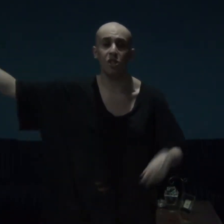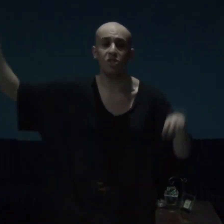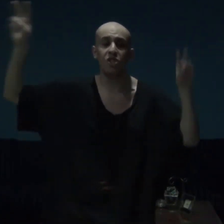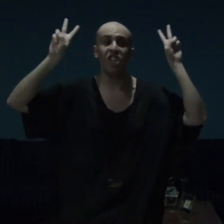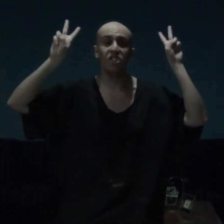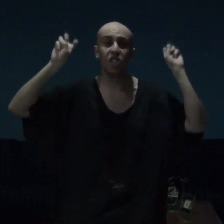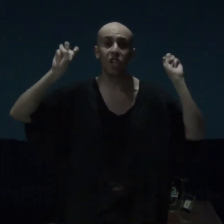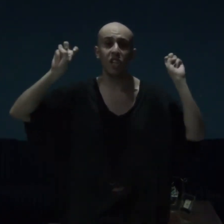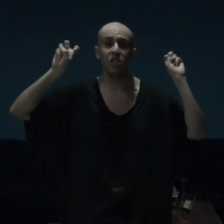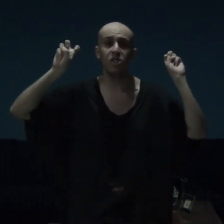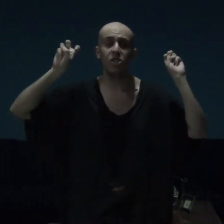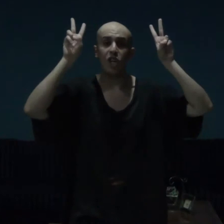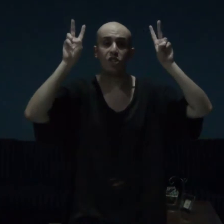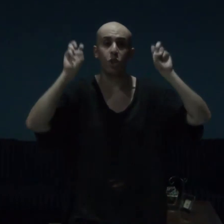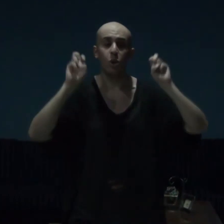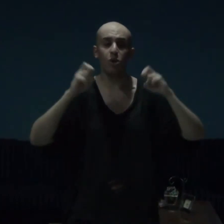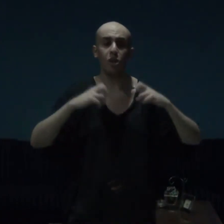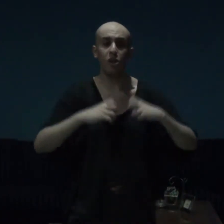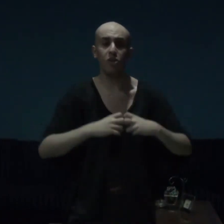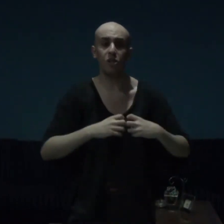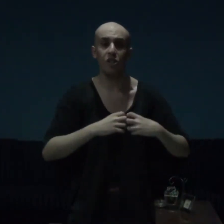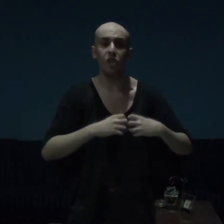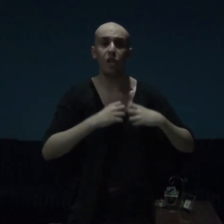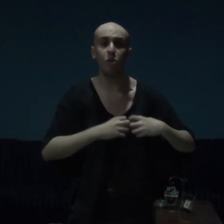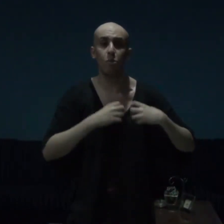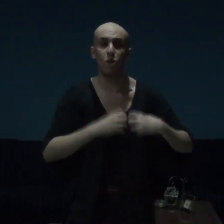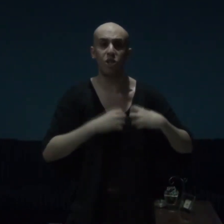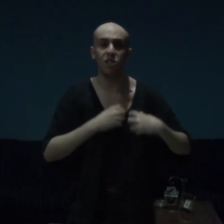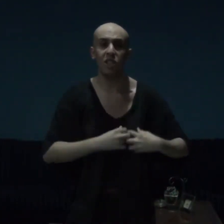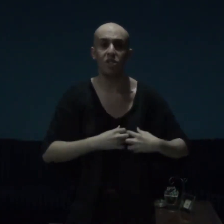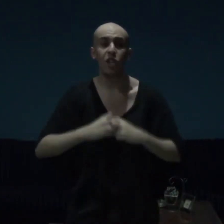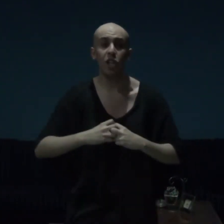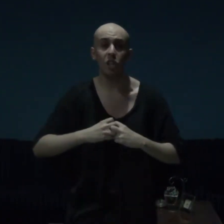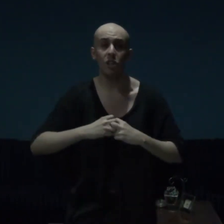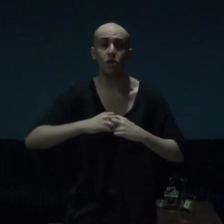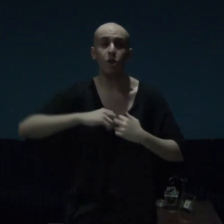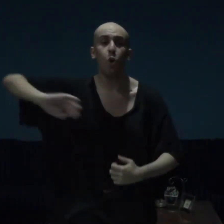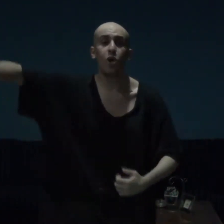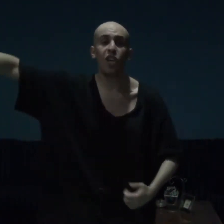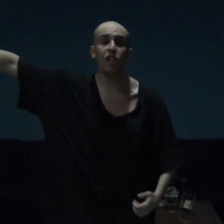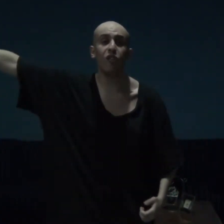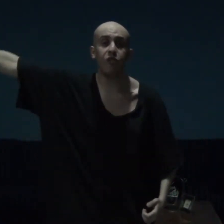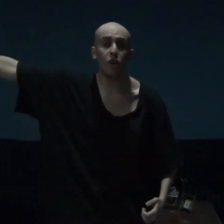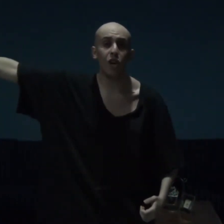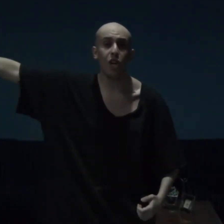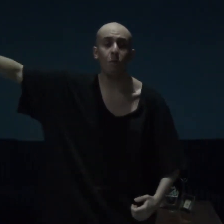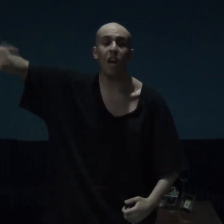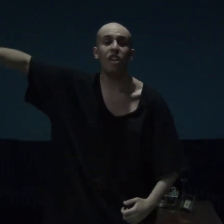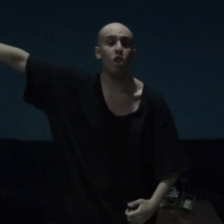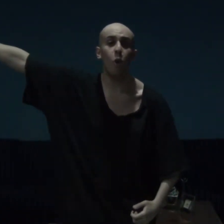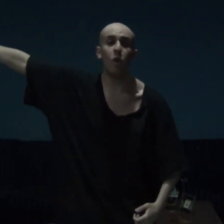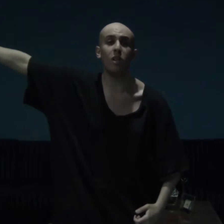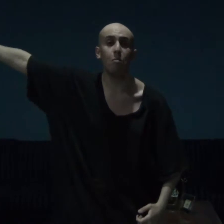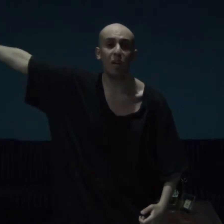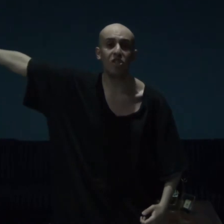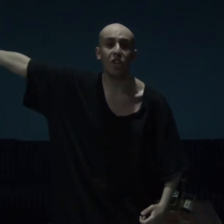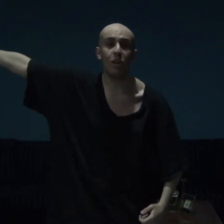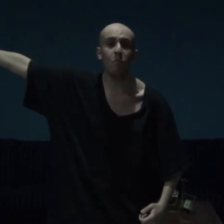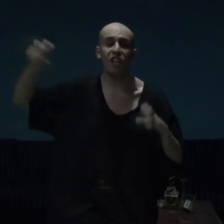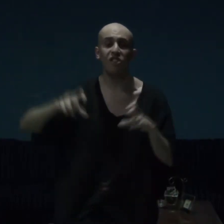his killers, his cold-hearted and remorseless killers, who kill for him, and no one but him, and